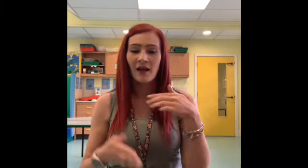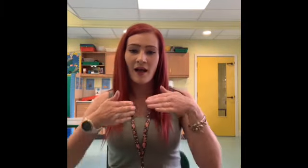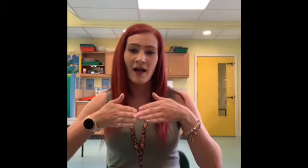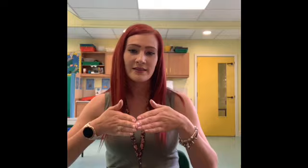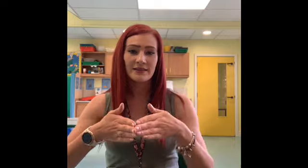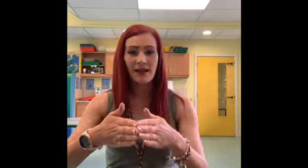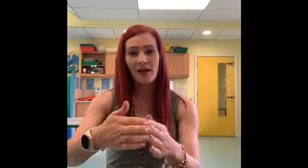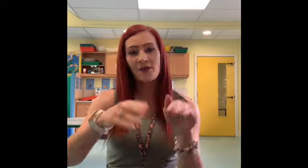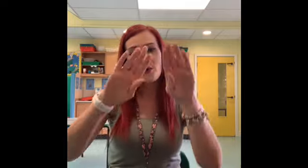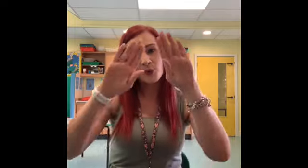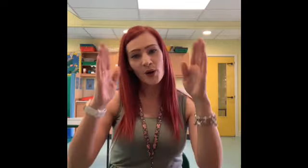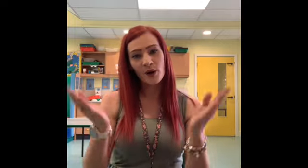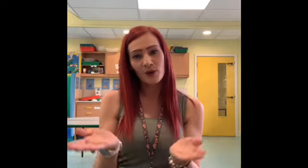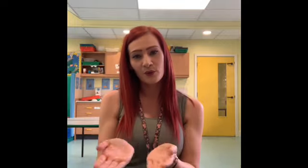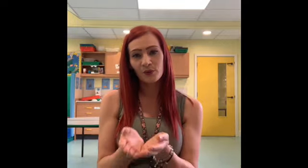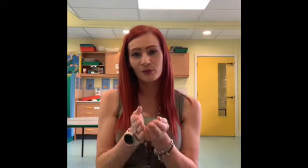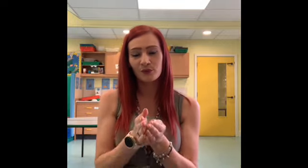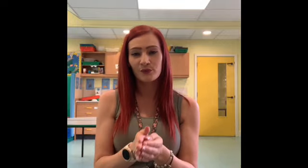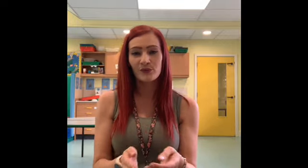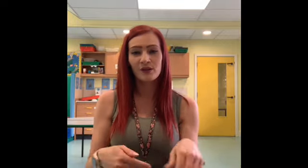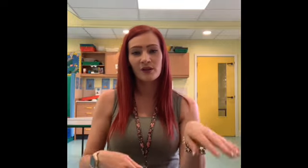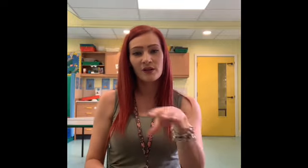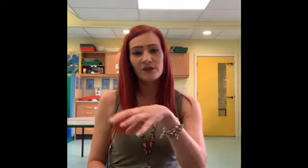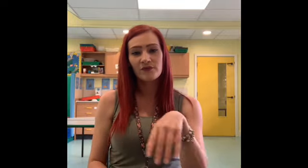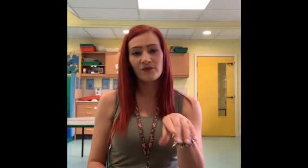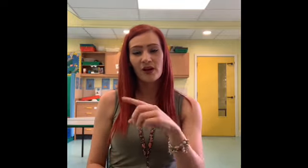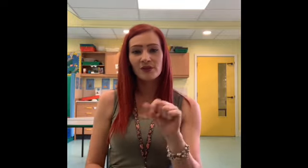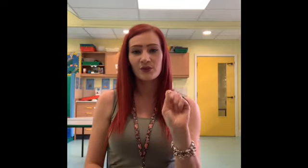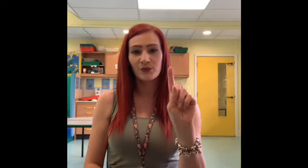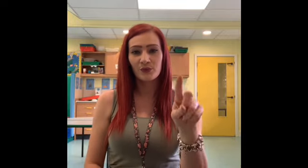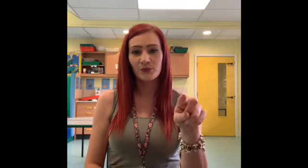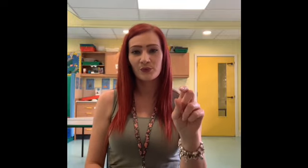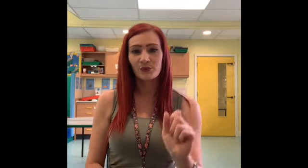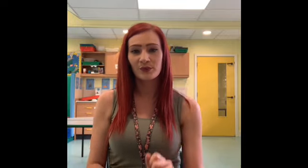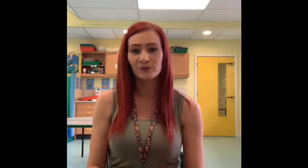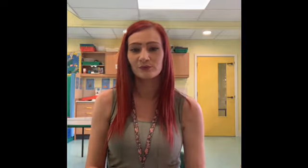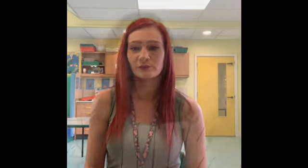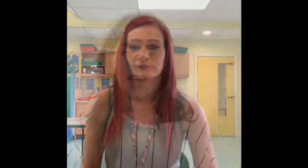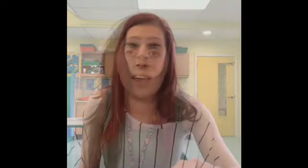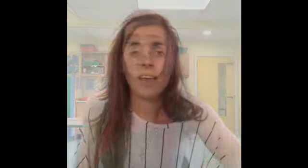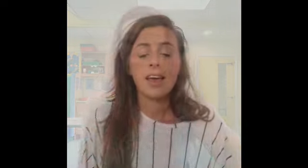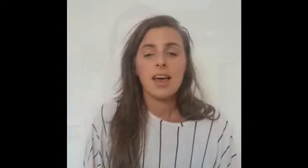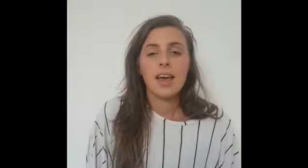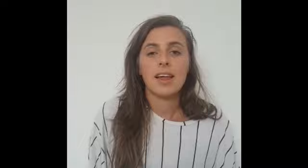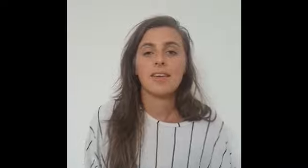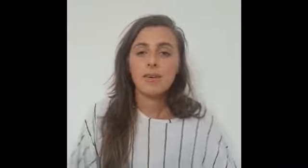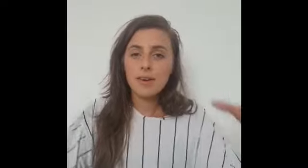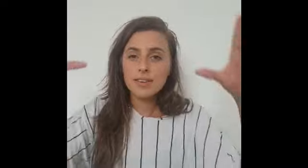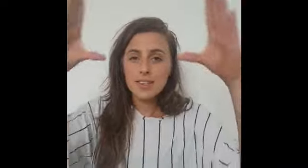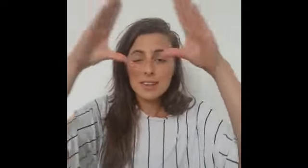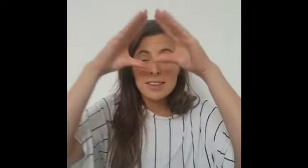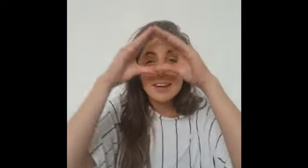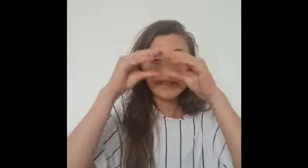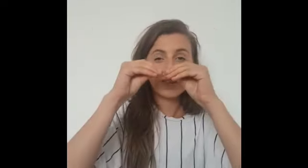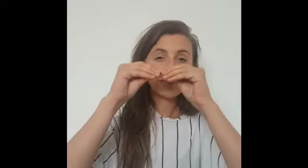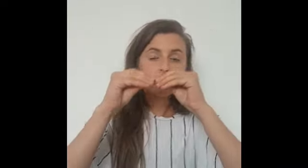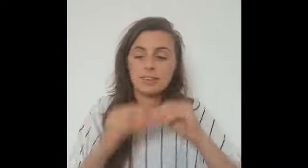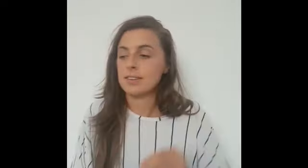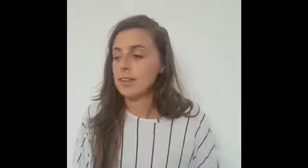I'll sail the world to find you If you ever find yourself lost in the